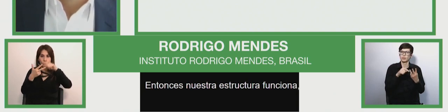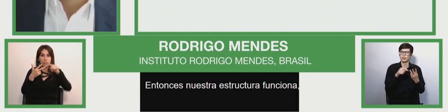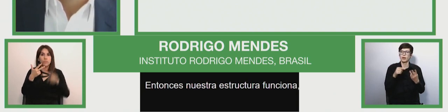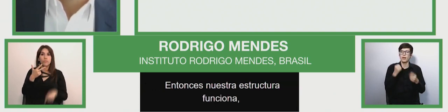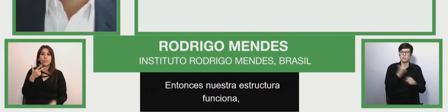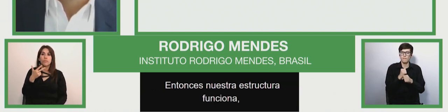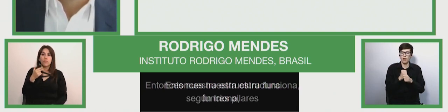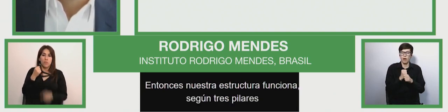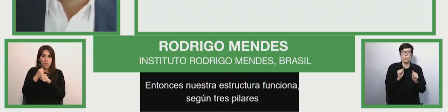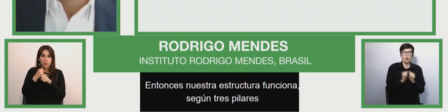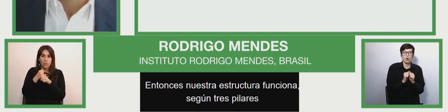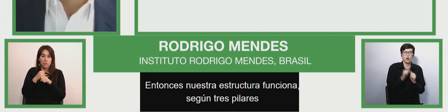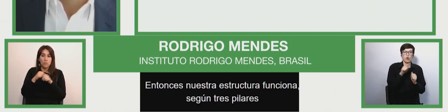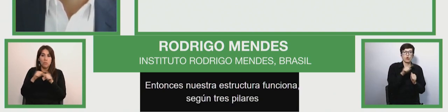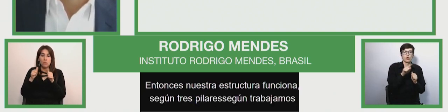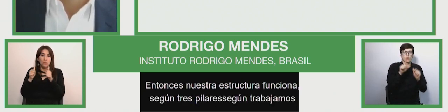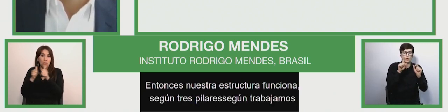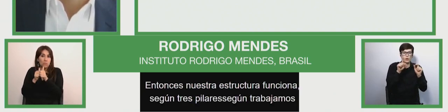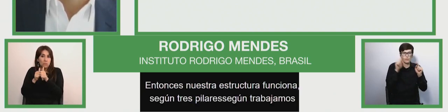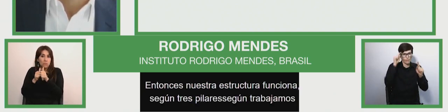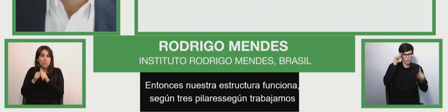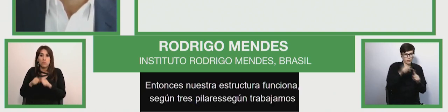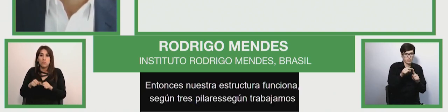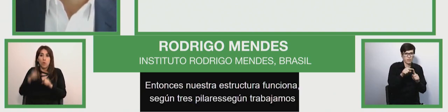a la primera